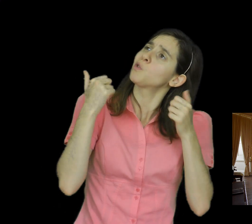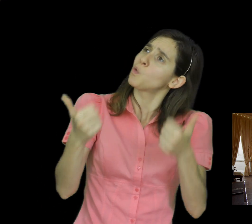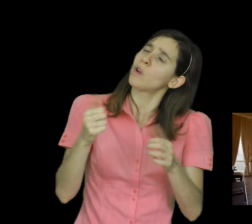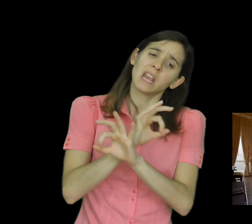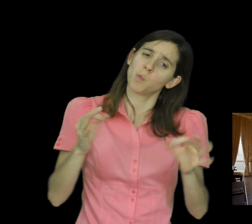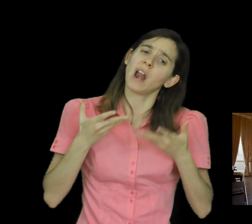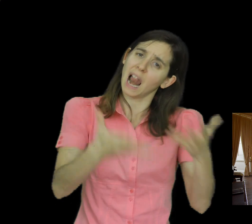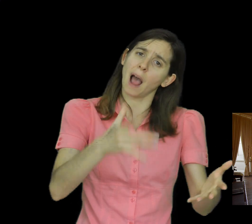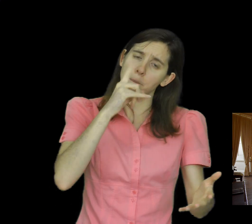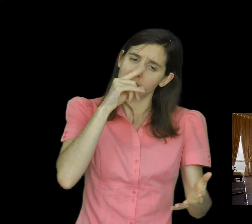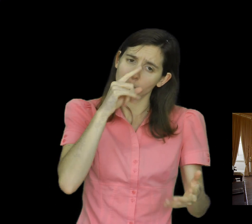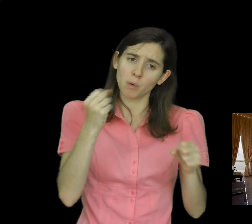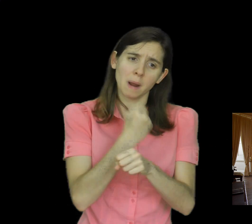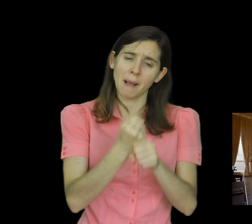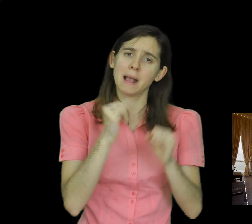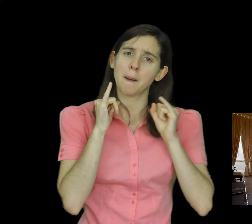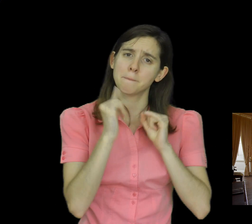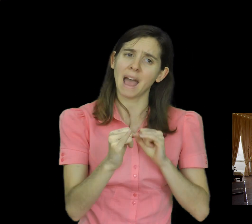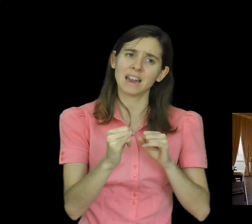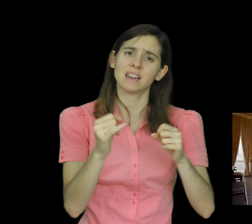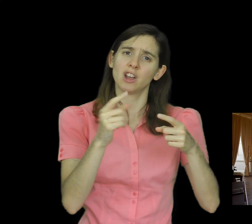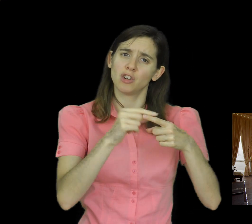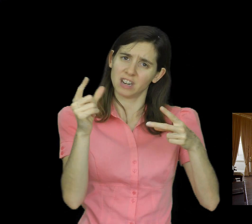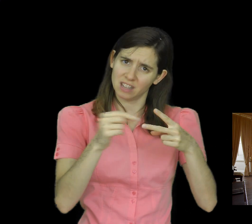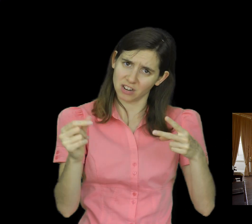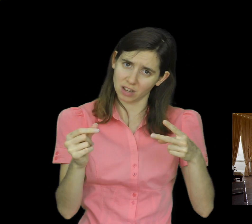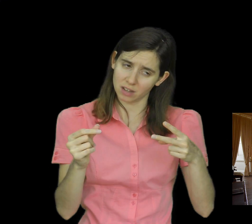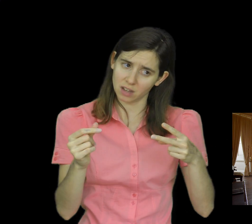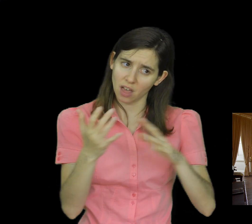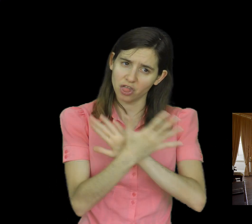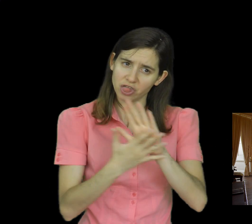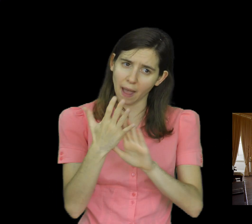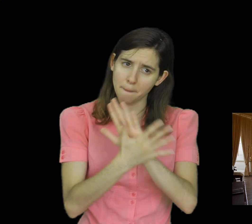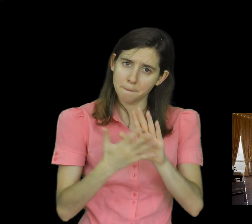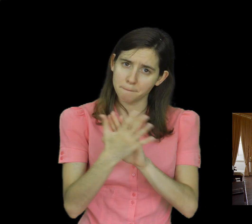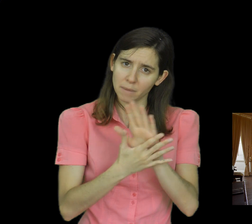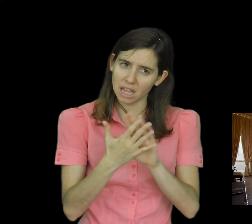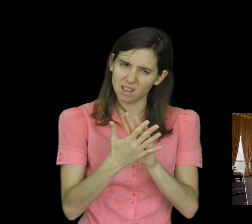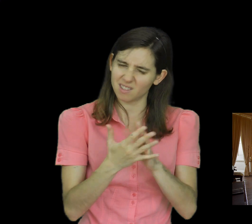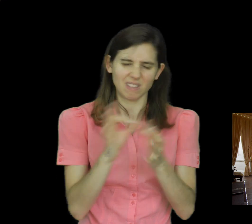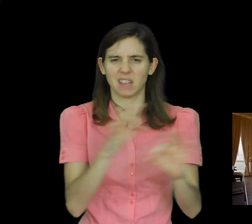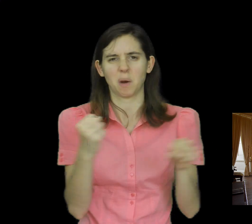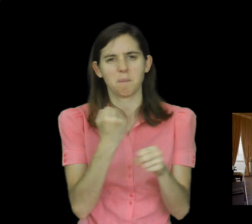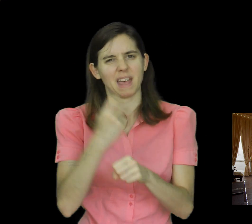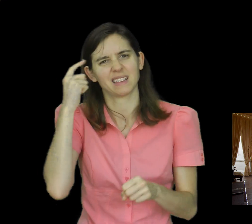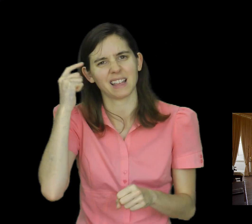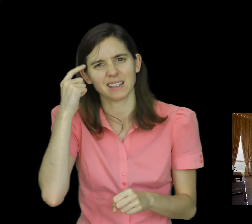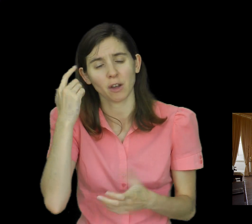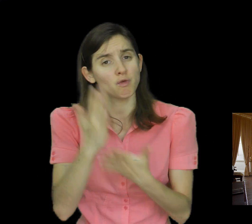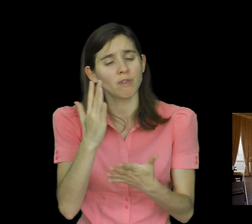to cause pain to oneself or to anyone else, we simply are not making logical sense. The opposite is